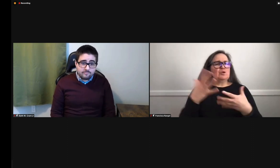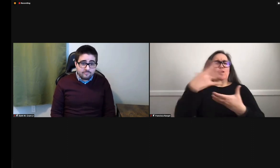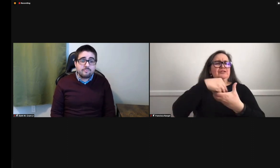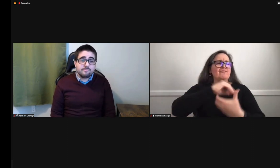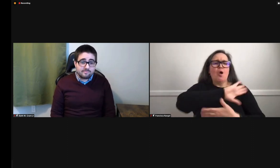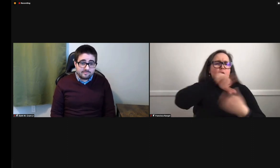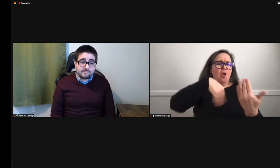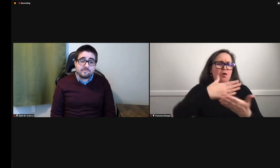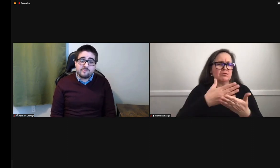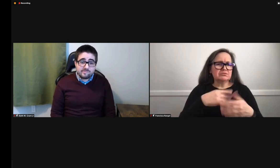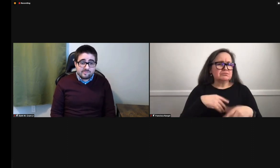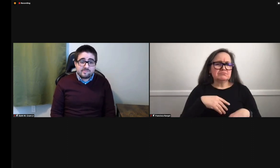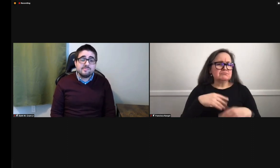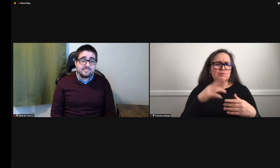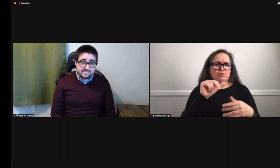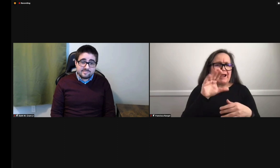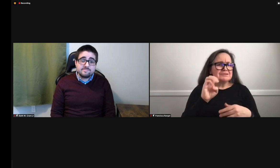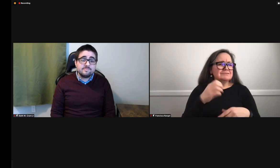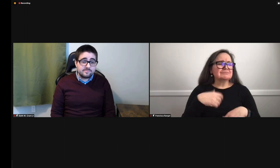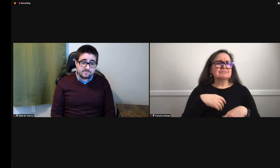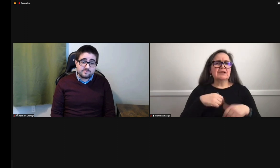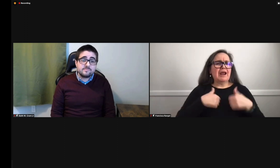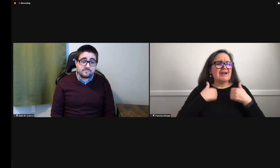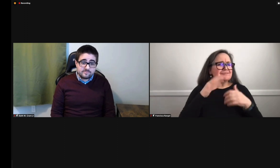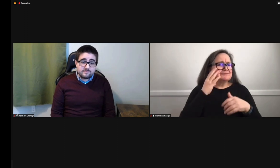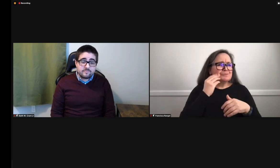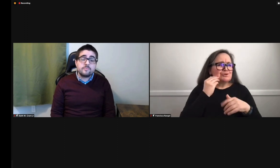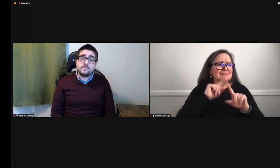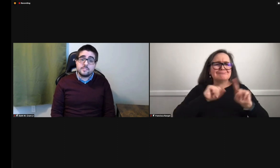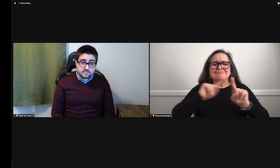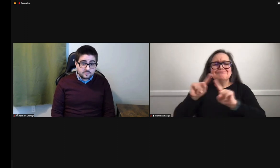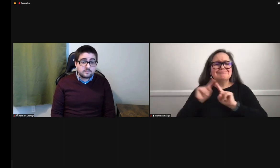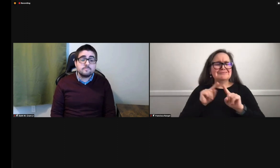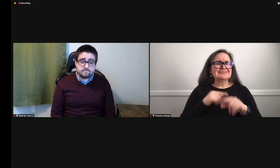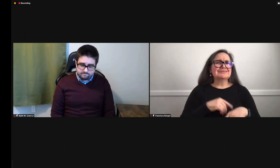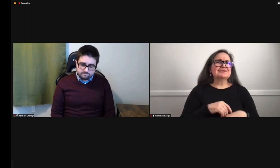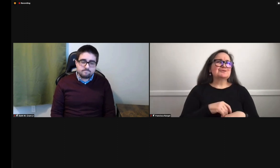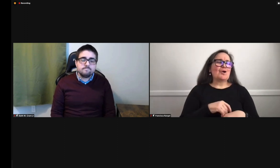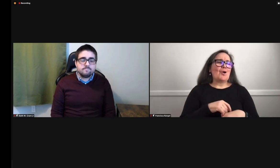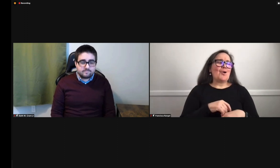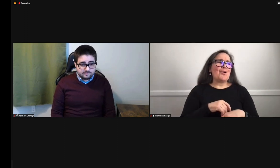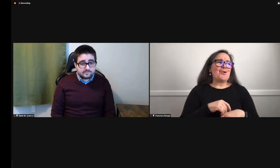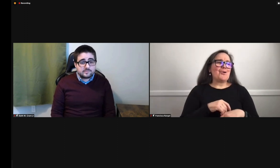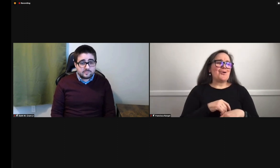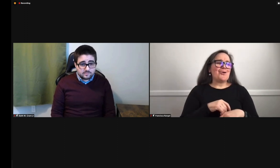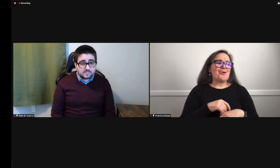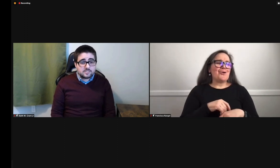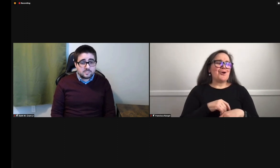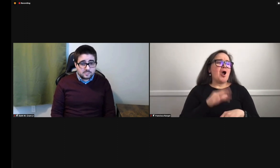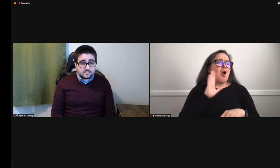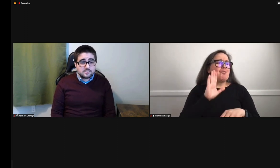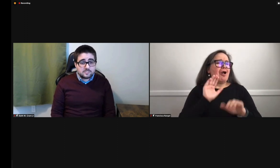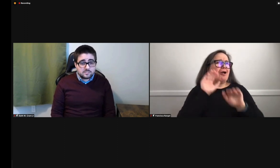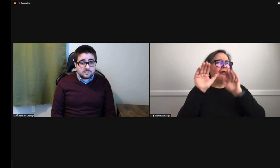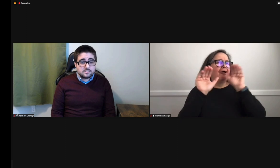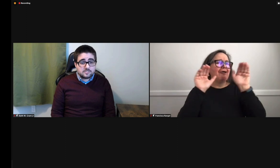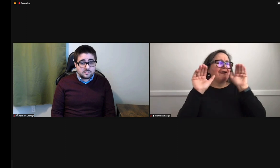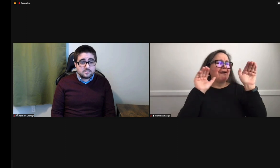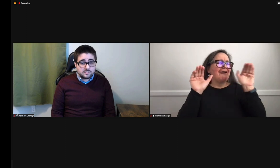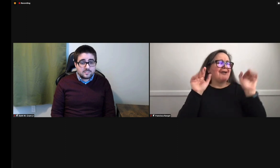authors to have these stories in ASL, to have people showcase their life experiences and their experiences that are raised.